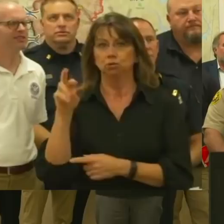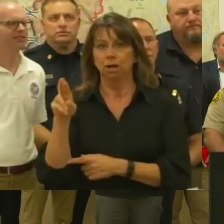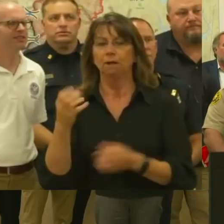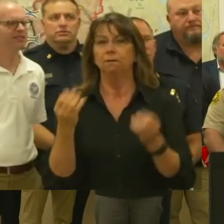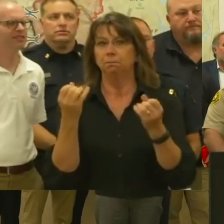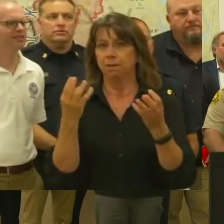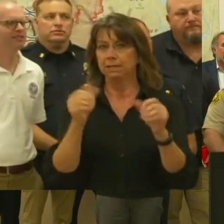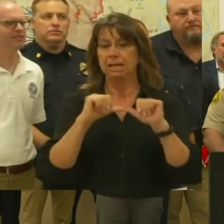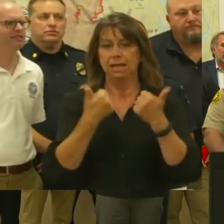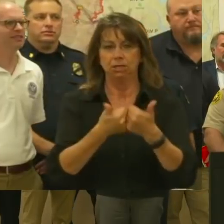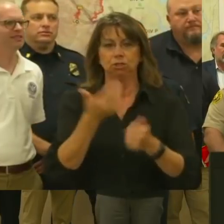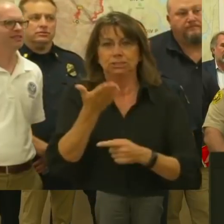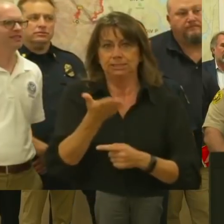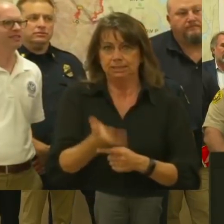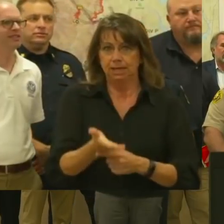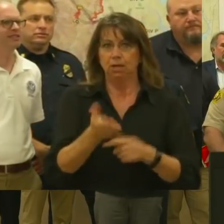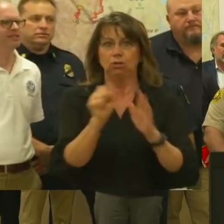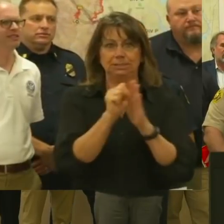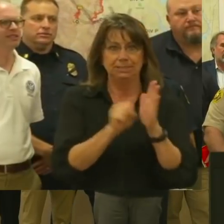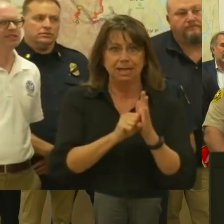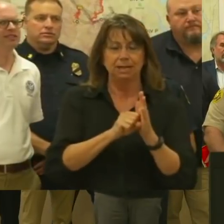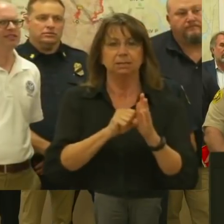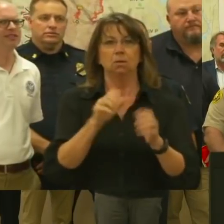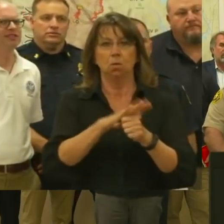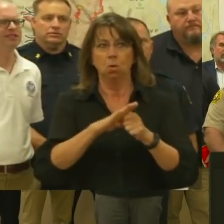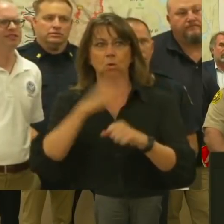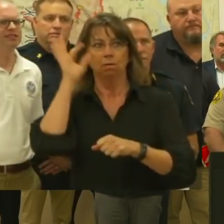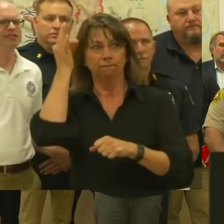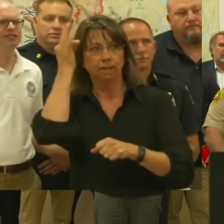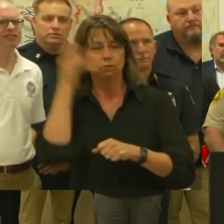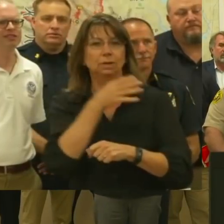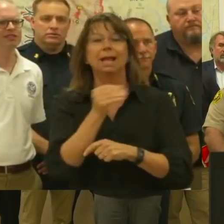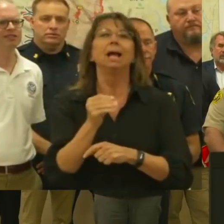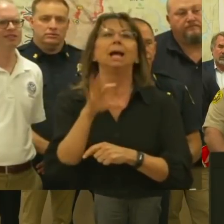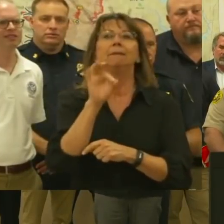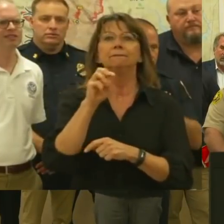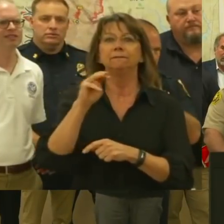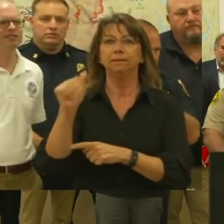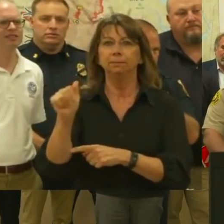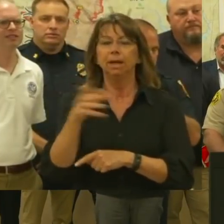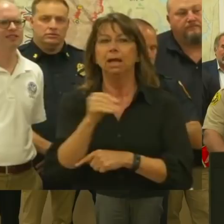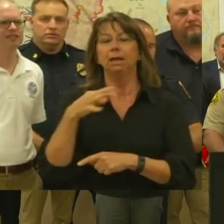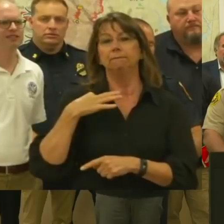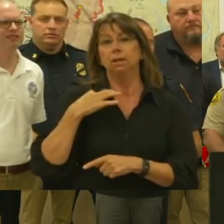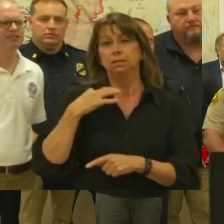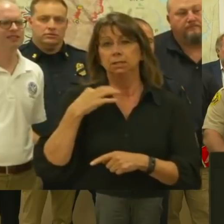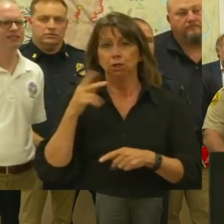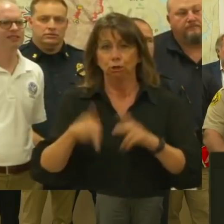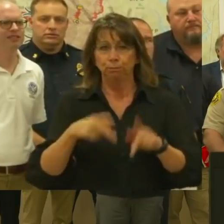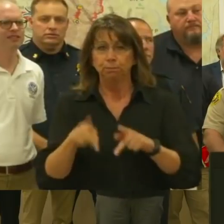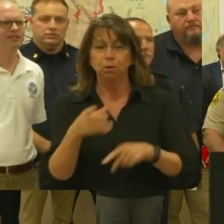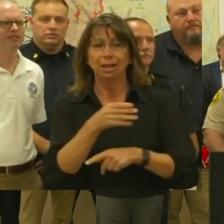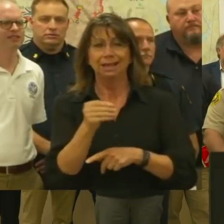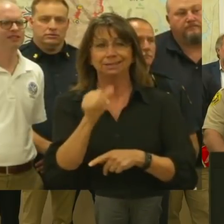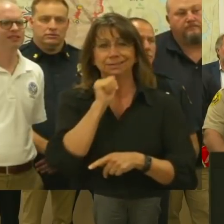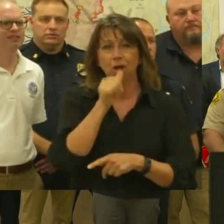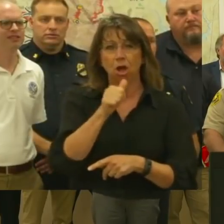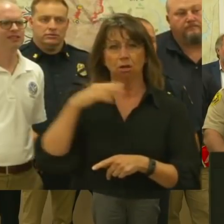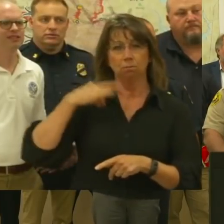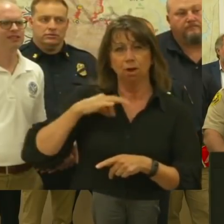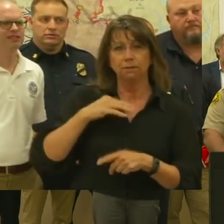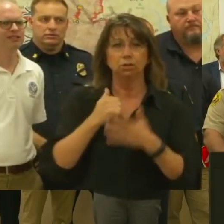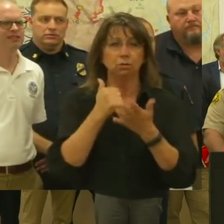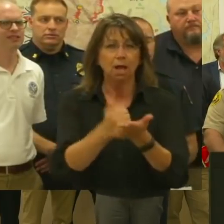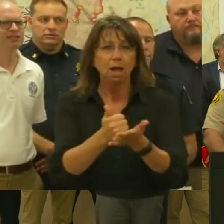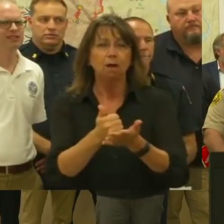and federal. FEMA is there as well. And volunteer services and nonprofits to assist the victims of the fire in this recovery